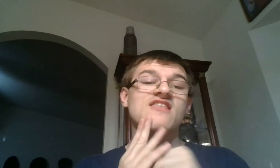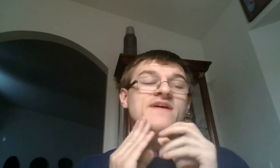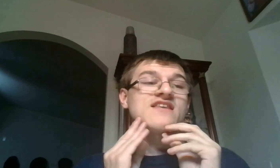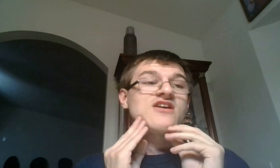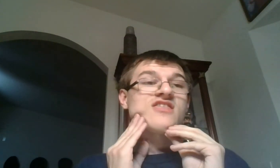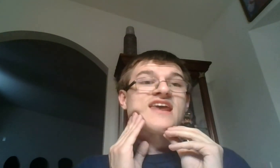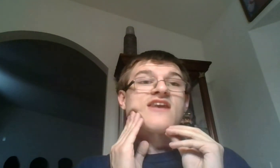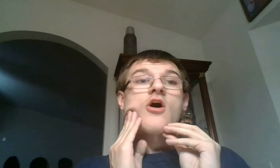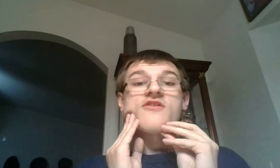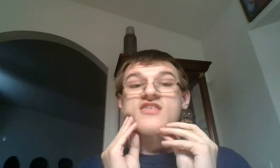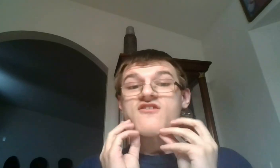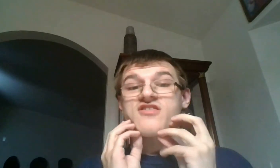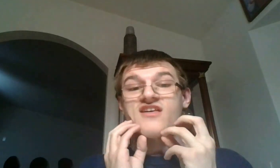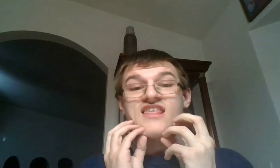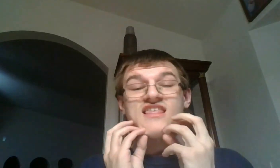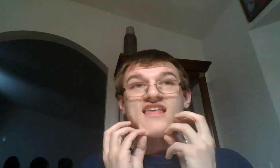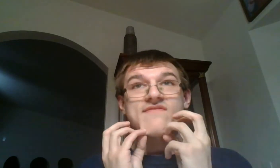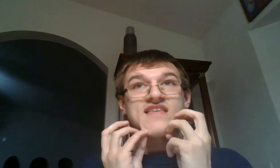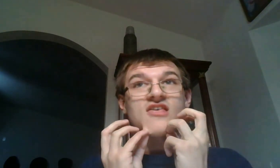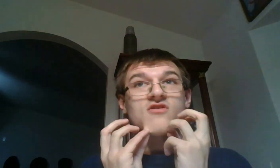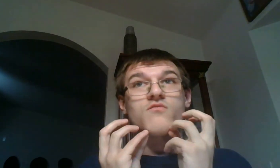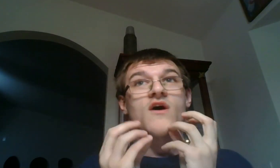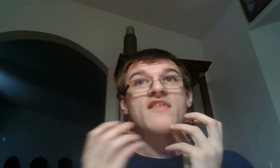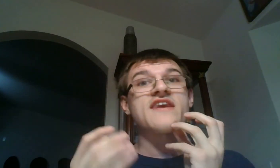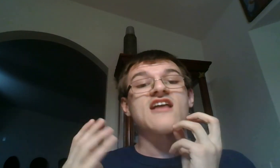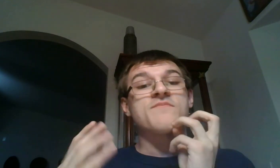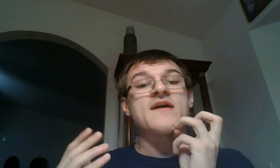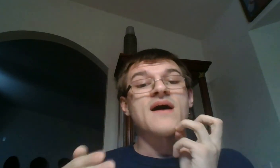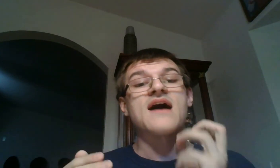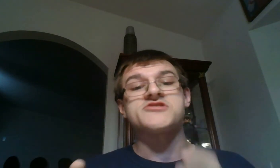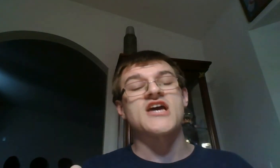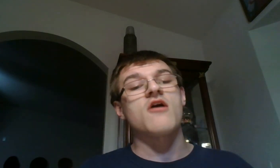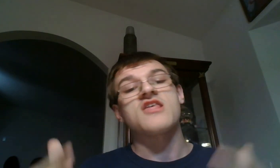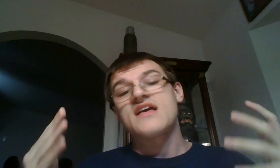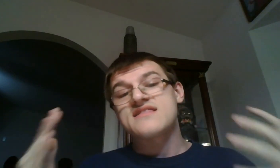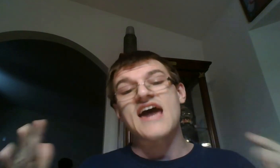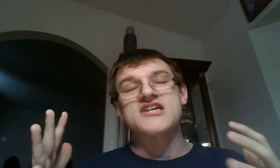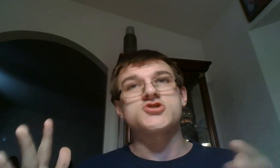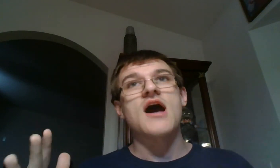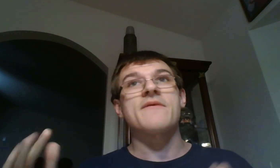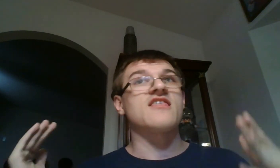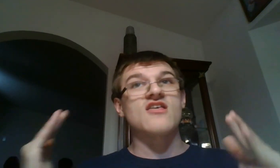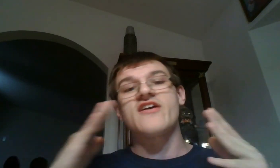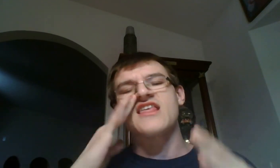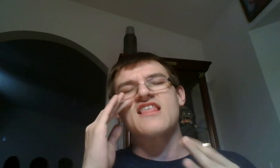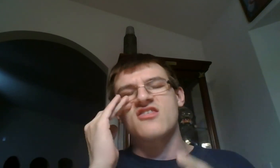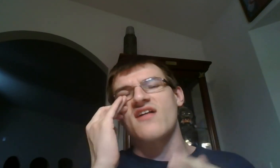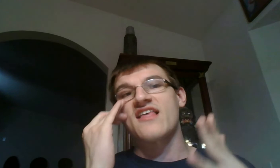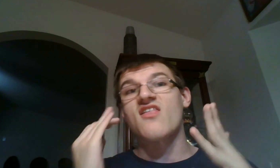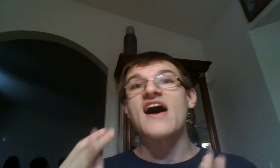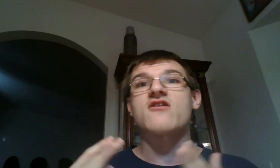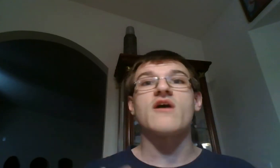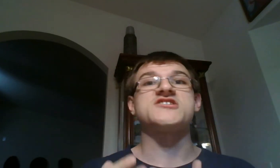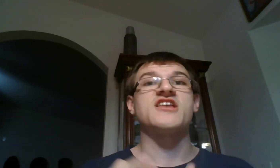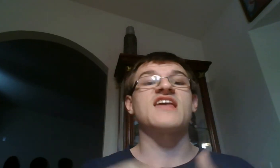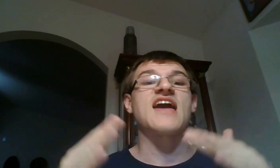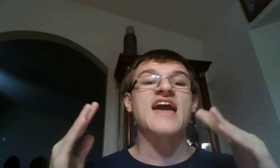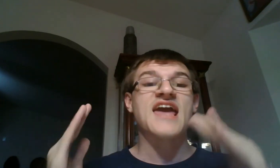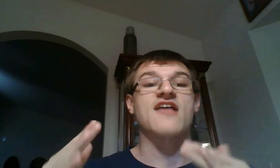big news. And then all this other Silly Season stuff, this is one of the next big bombshells that has dropped. And Silly Season still has a lot of questions and answers